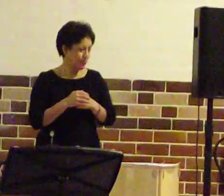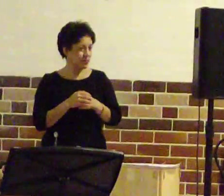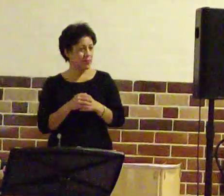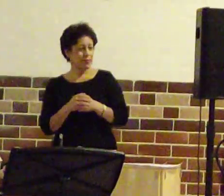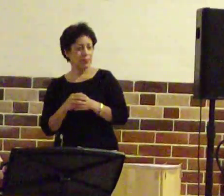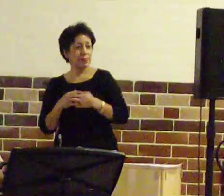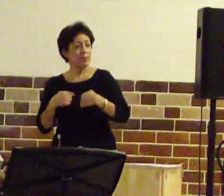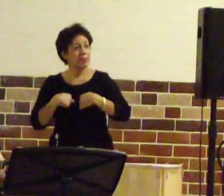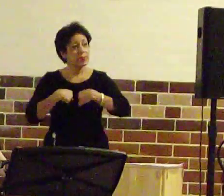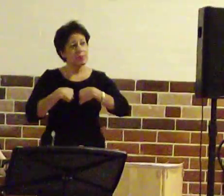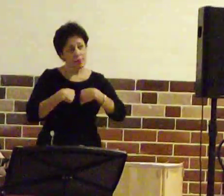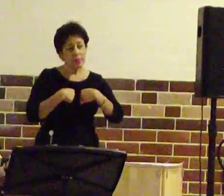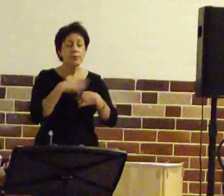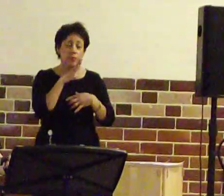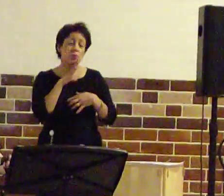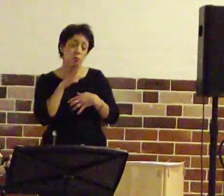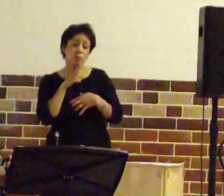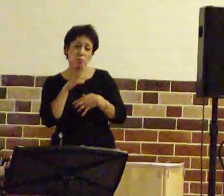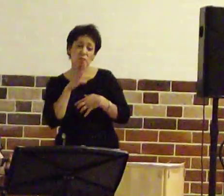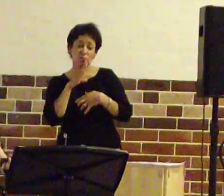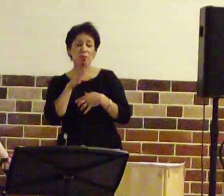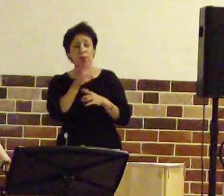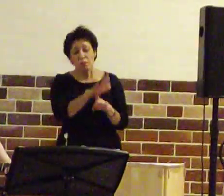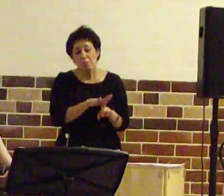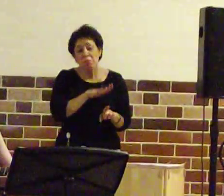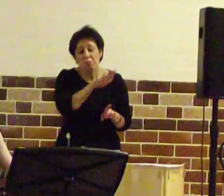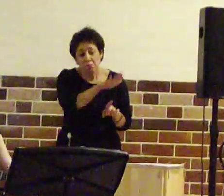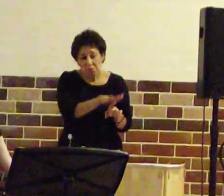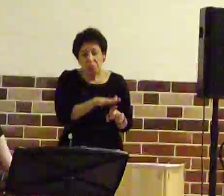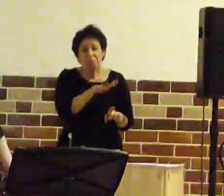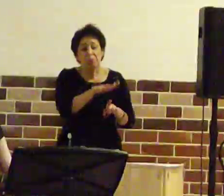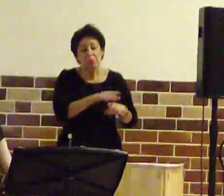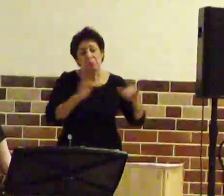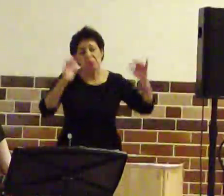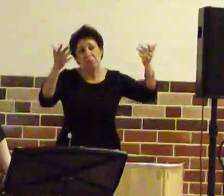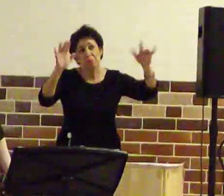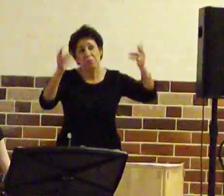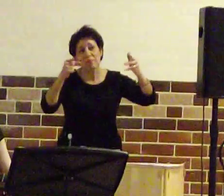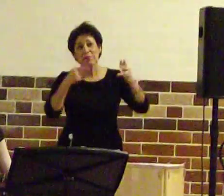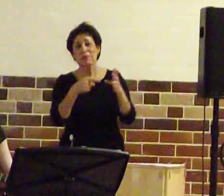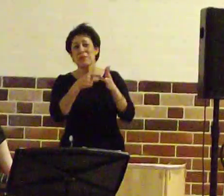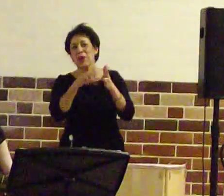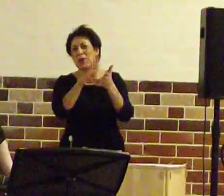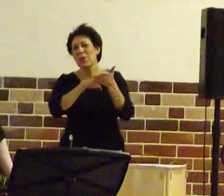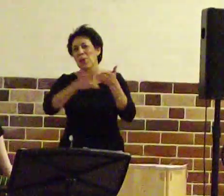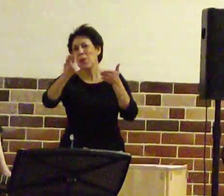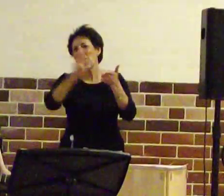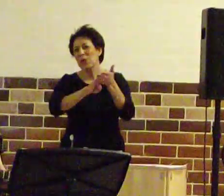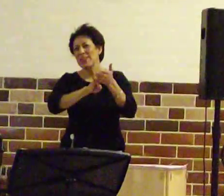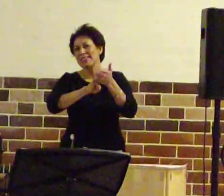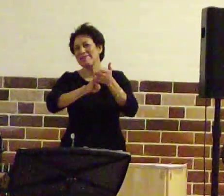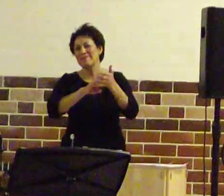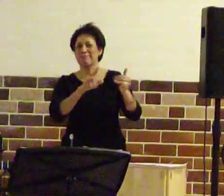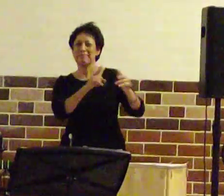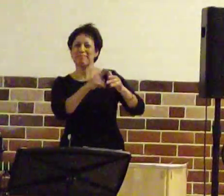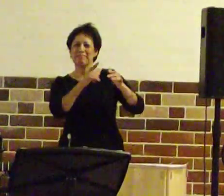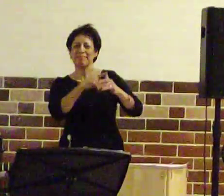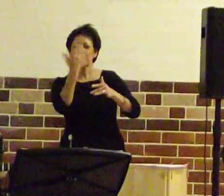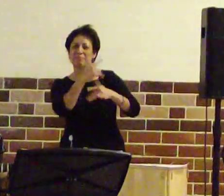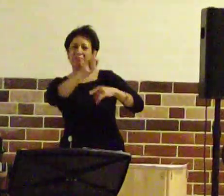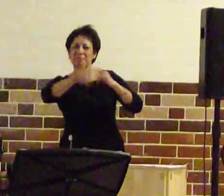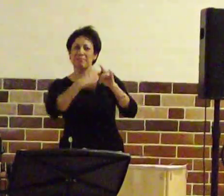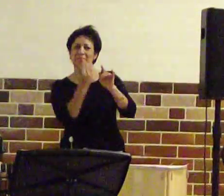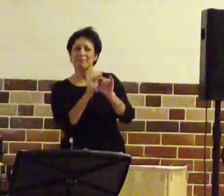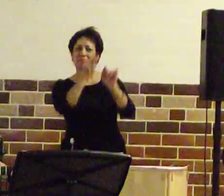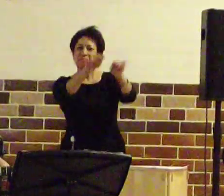I am sad, yes, I'm pathetic. I'm a fan of old and athletic. There's fifty thousand out there just